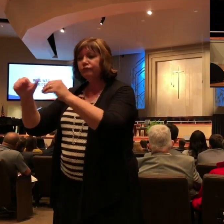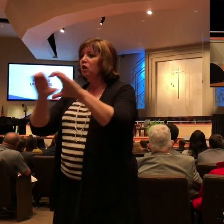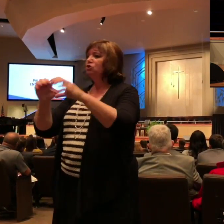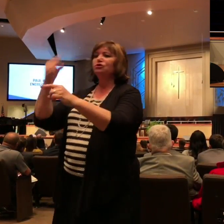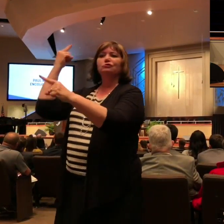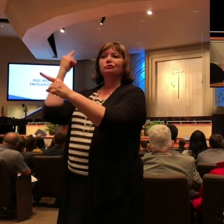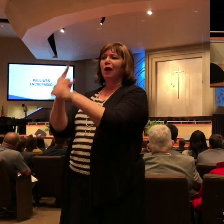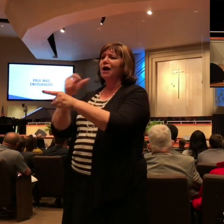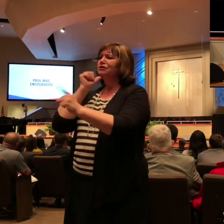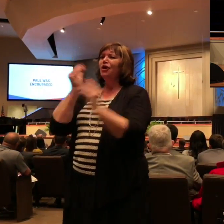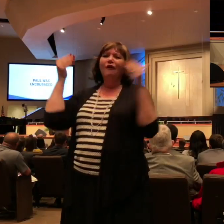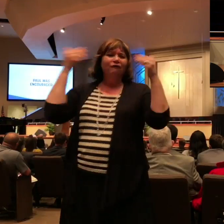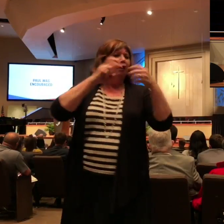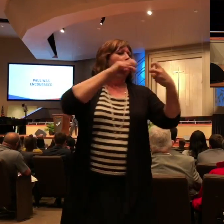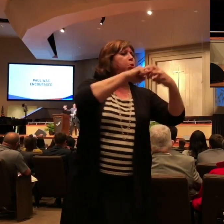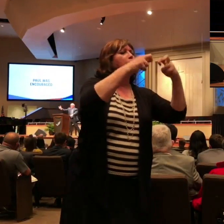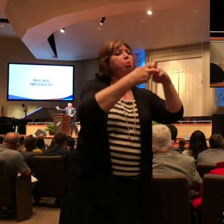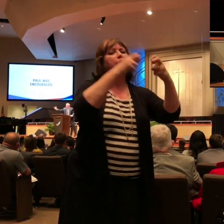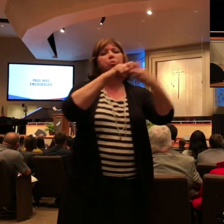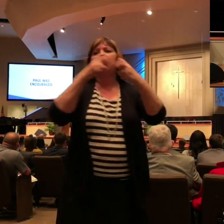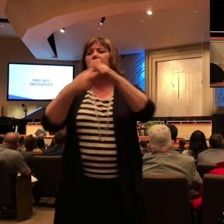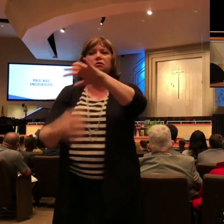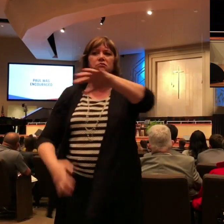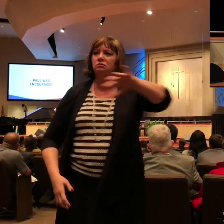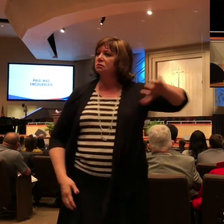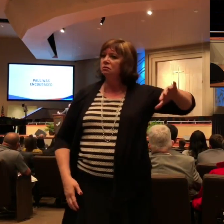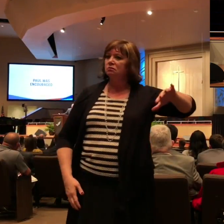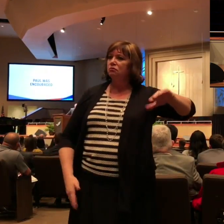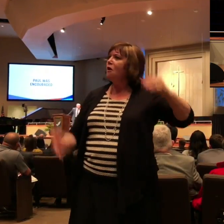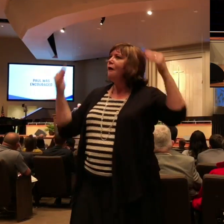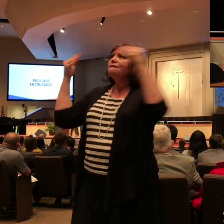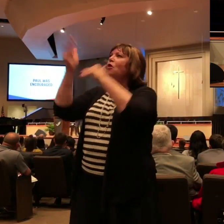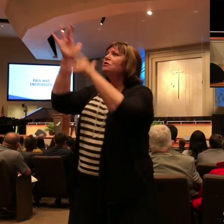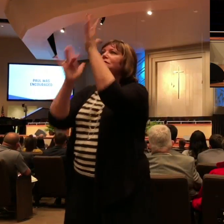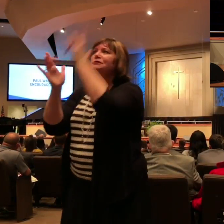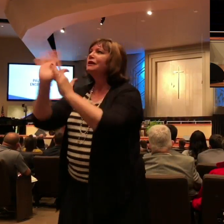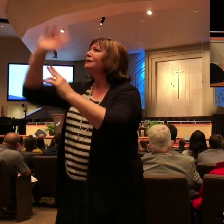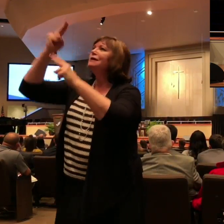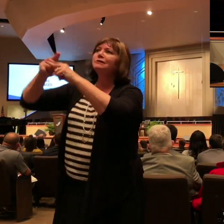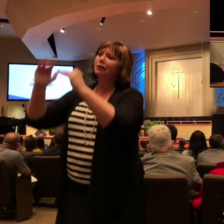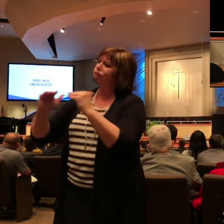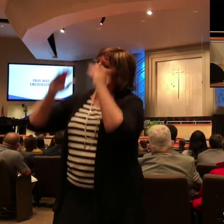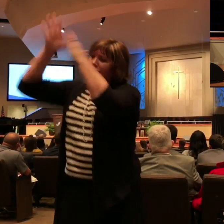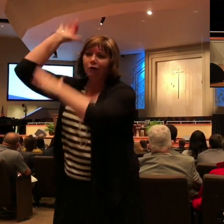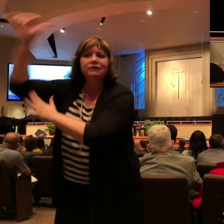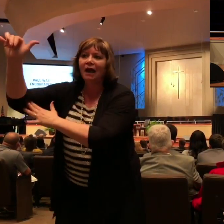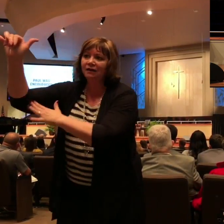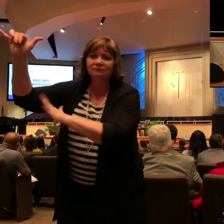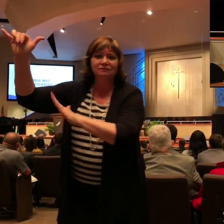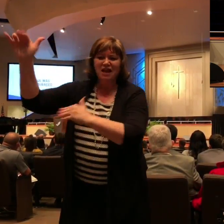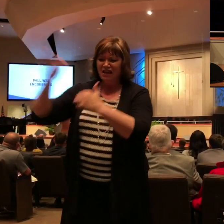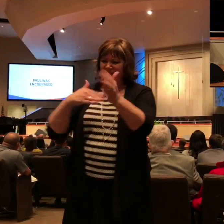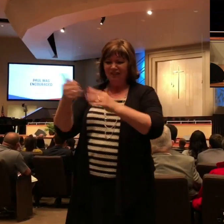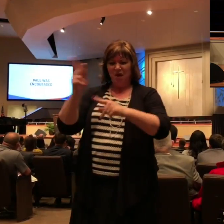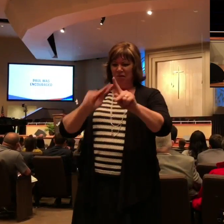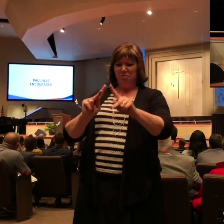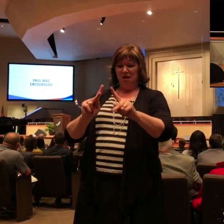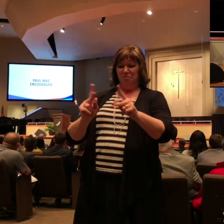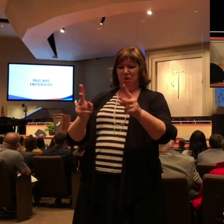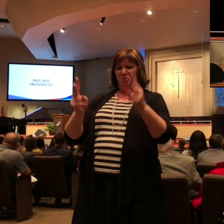It's about him. And if his name is being furthered, it doesn't matter what's happening to my name. What happens to his